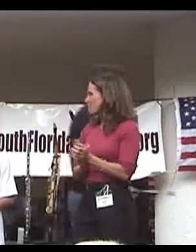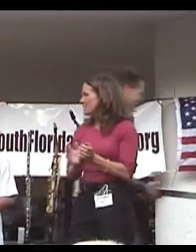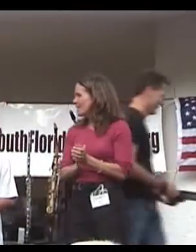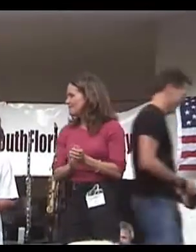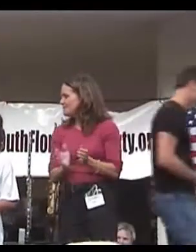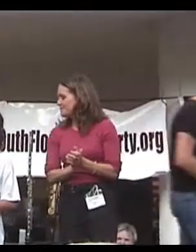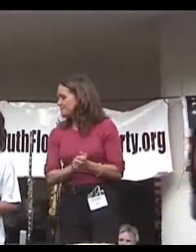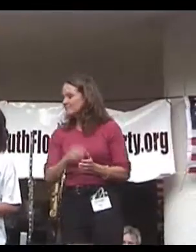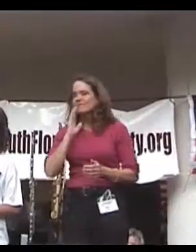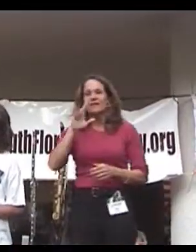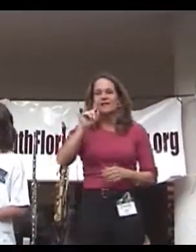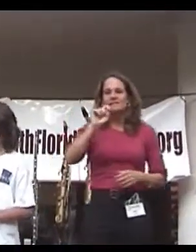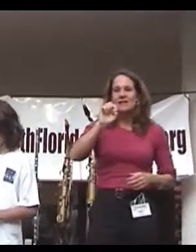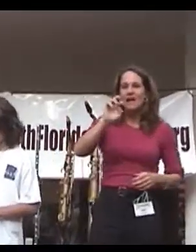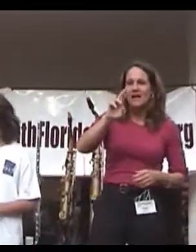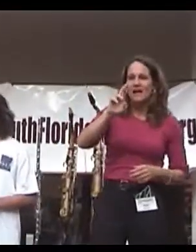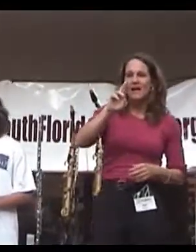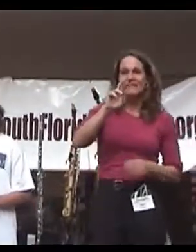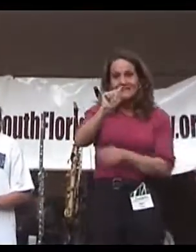Hi, I'm Tyler Armstrong.